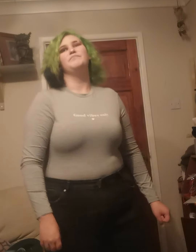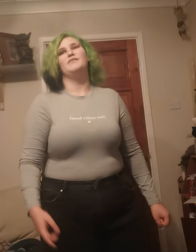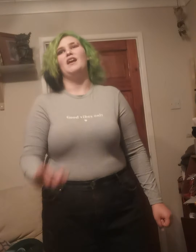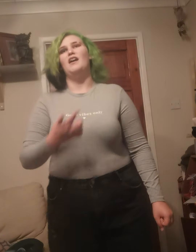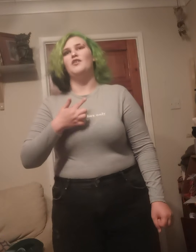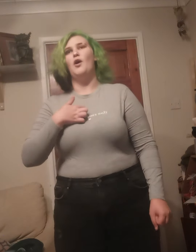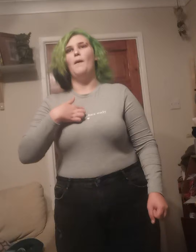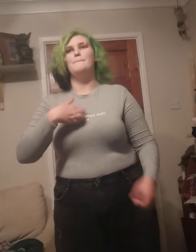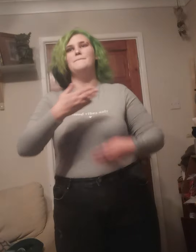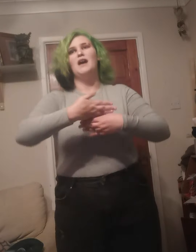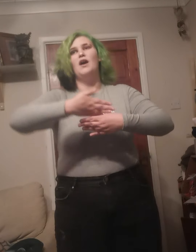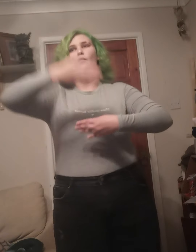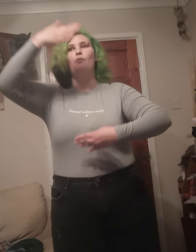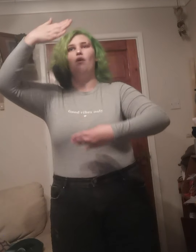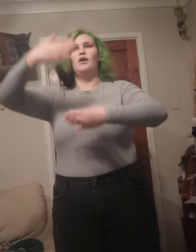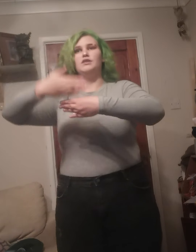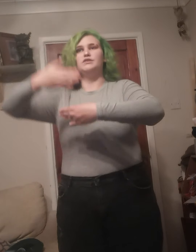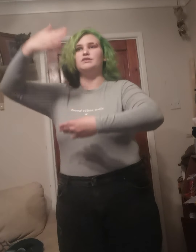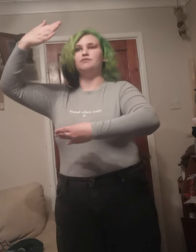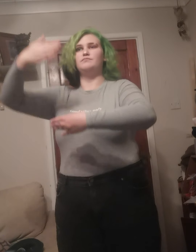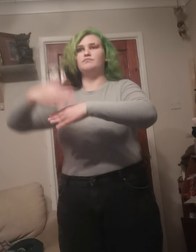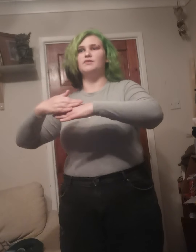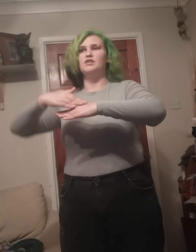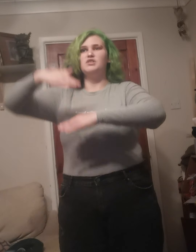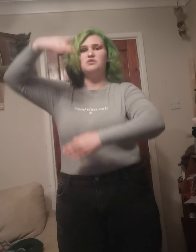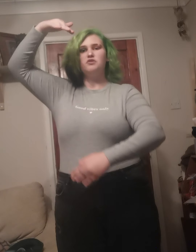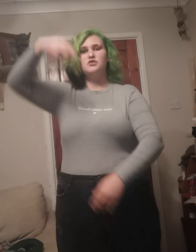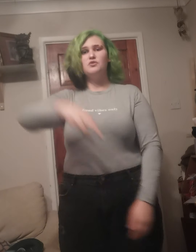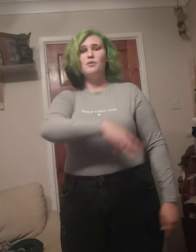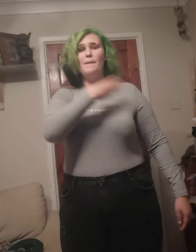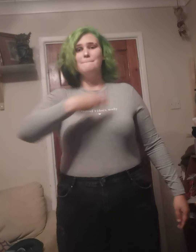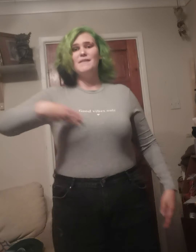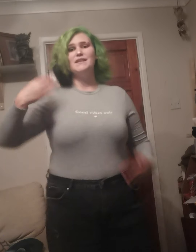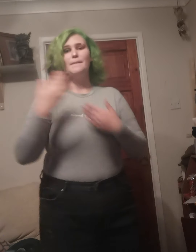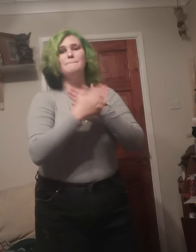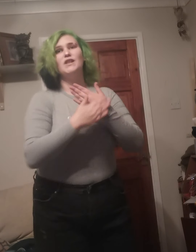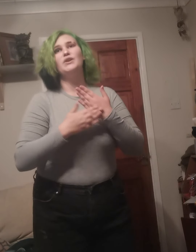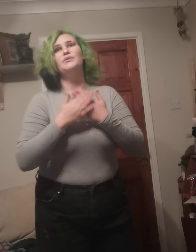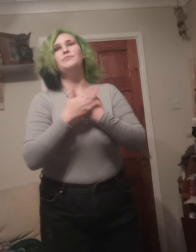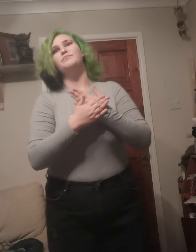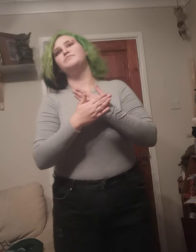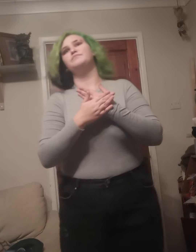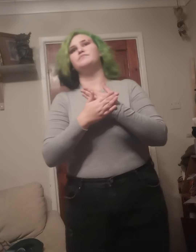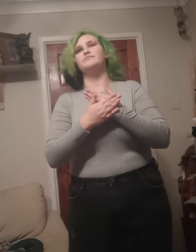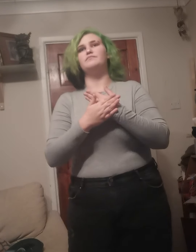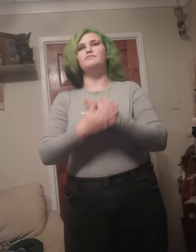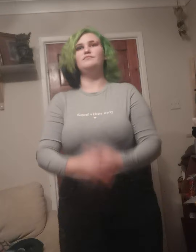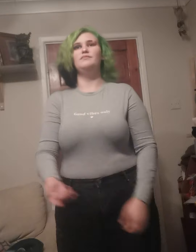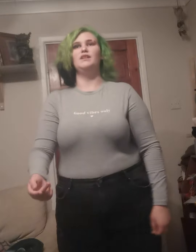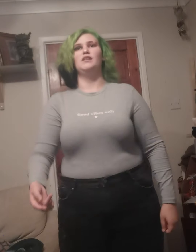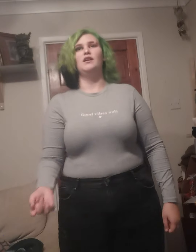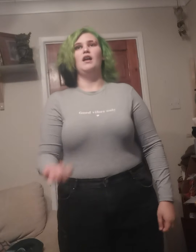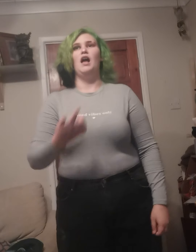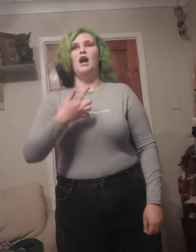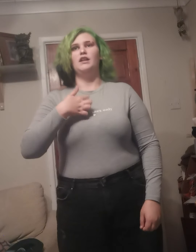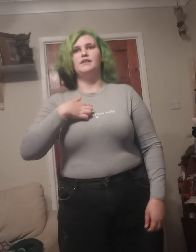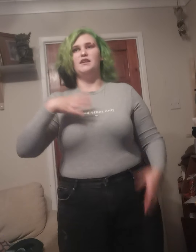All I know is still painted blue. All taken